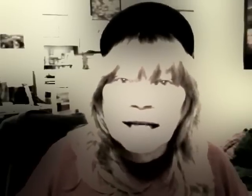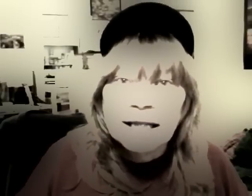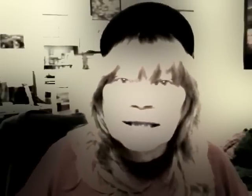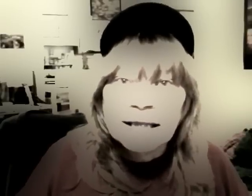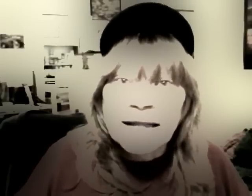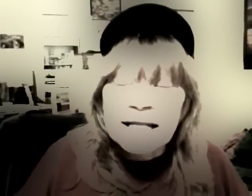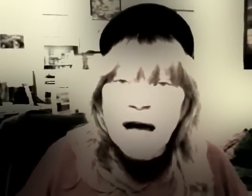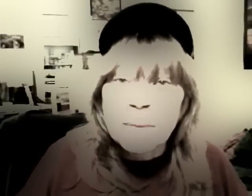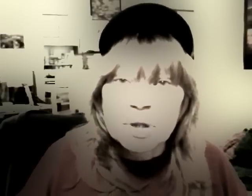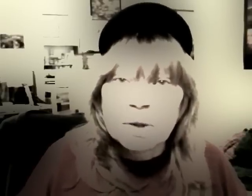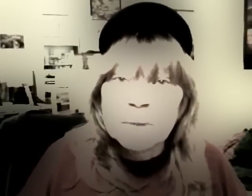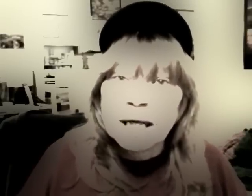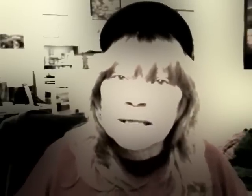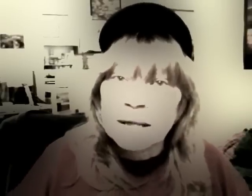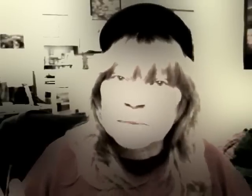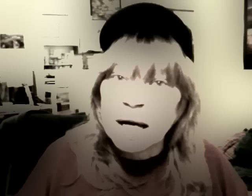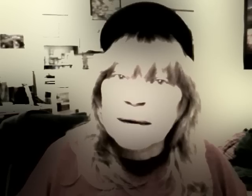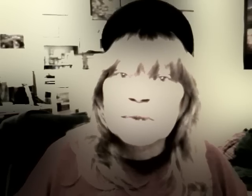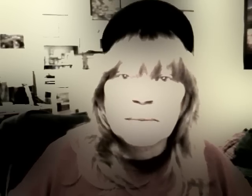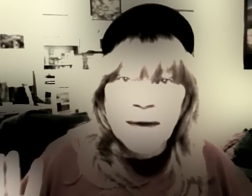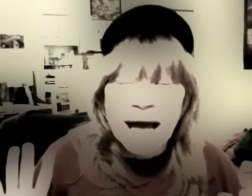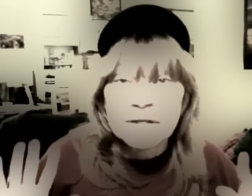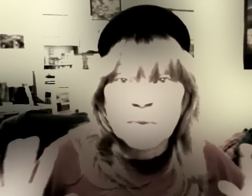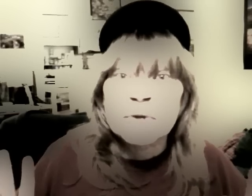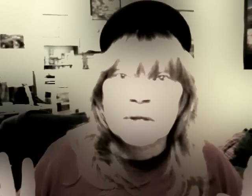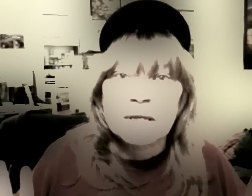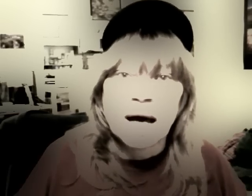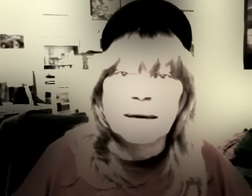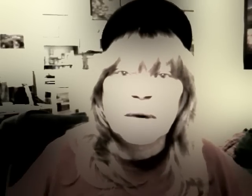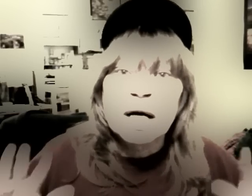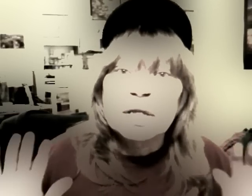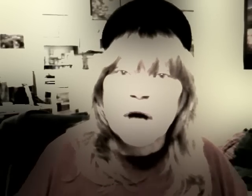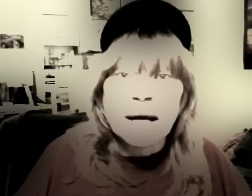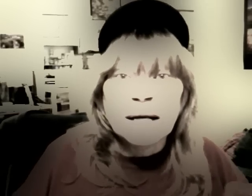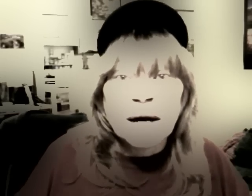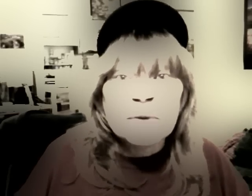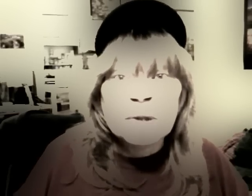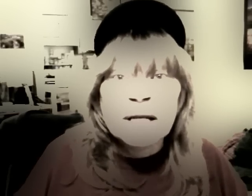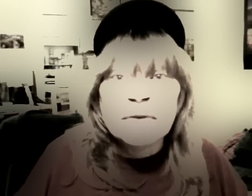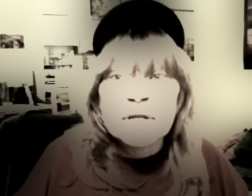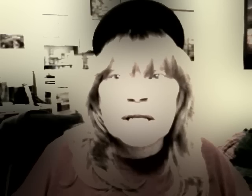Now that's optional because sometimes, and actually most of the time, talking to other believers is